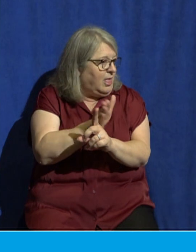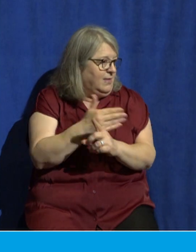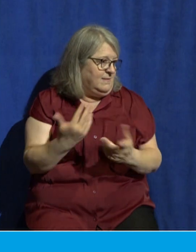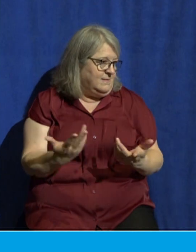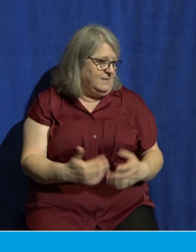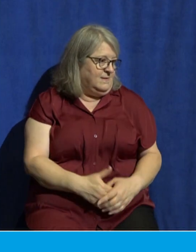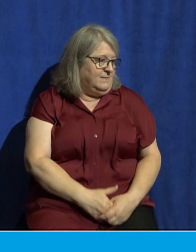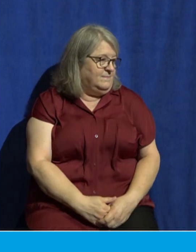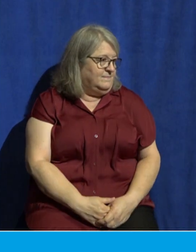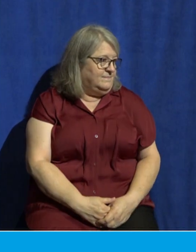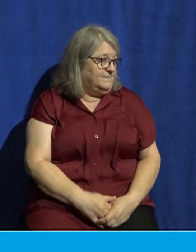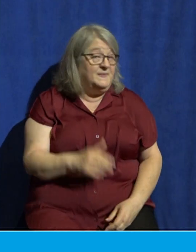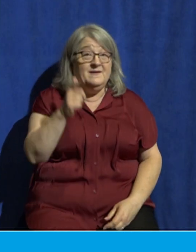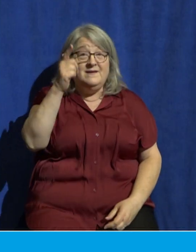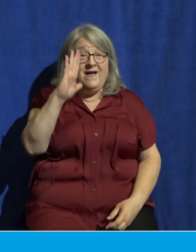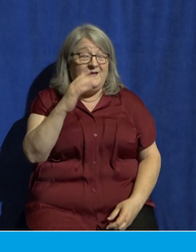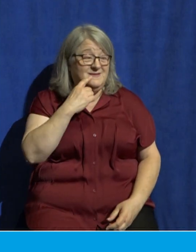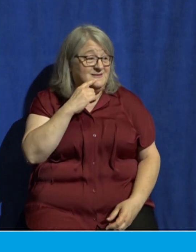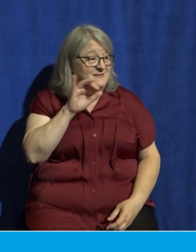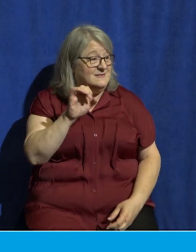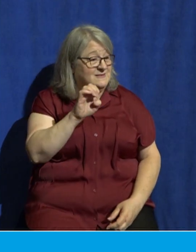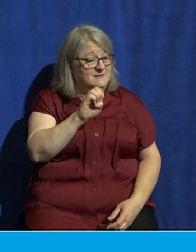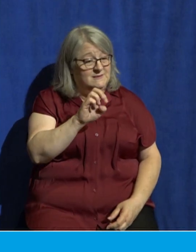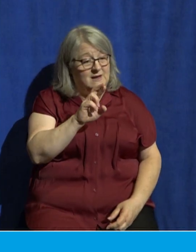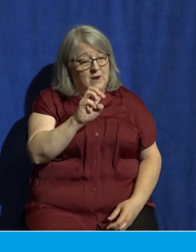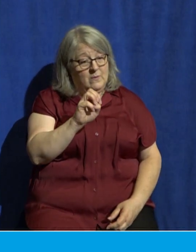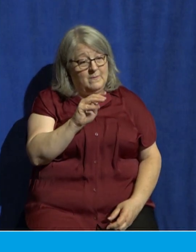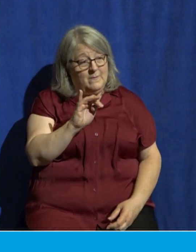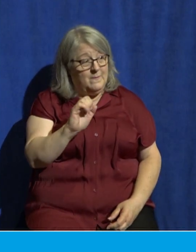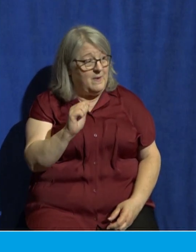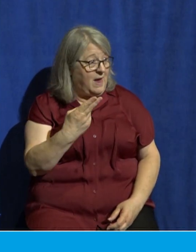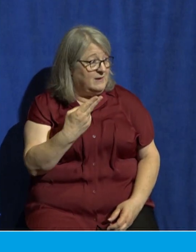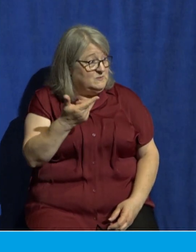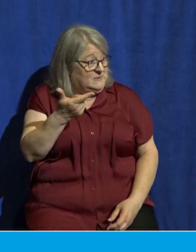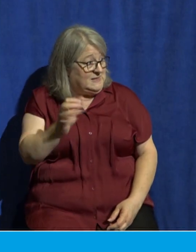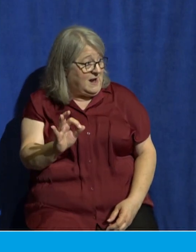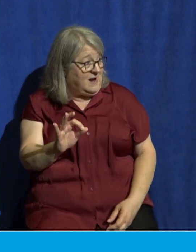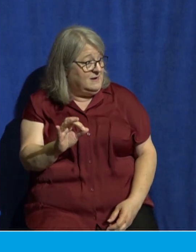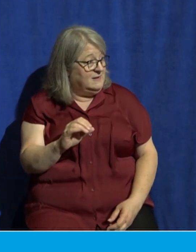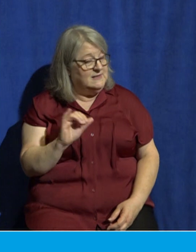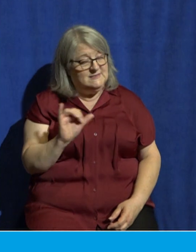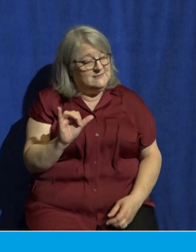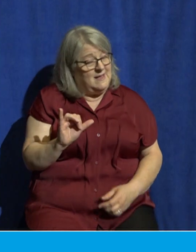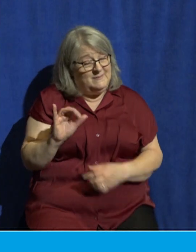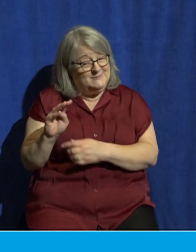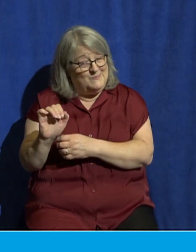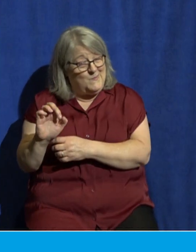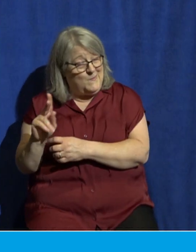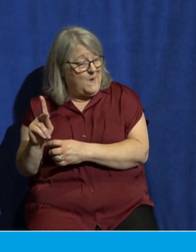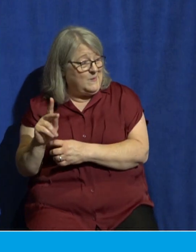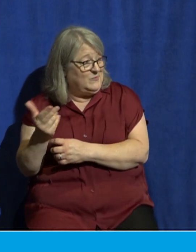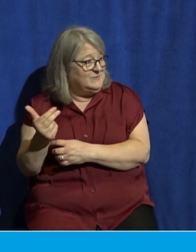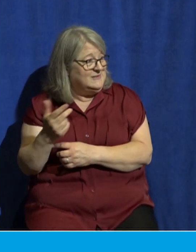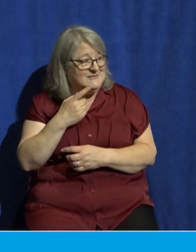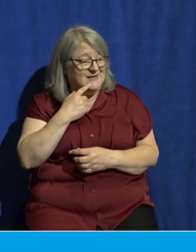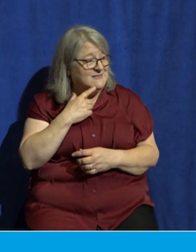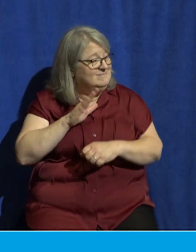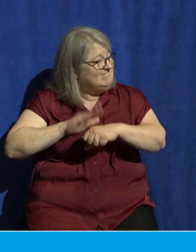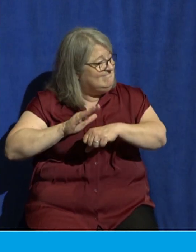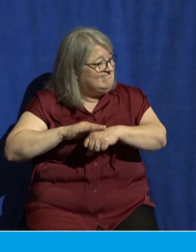and God says in Jeremiah 29 similar to what Jesus says in Mark 13 he says don't listen to them because they have not been sent by me